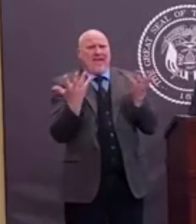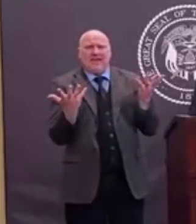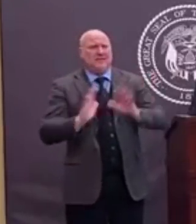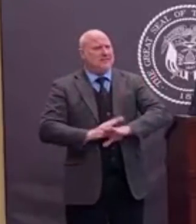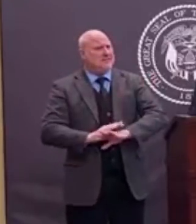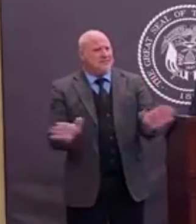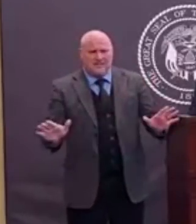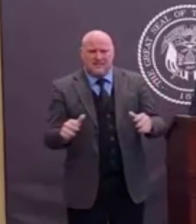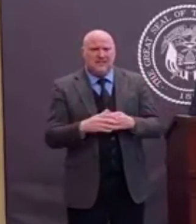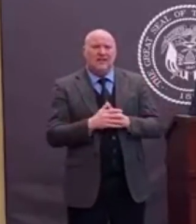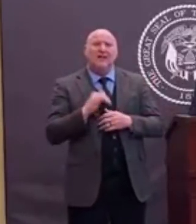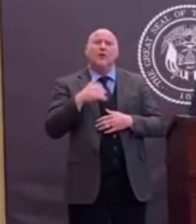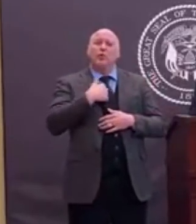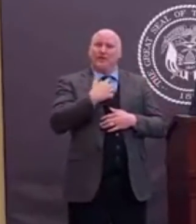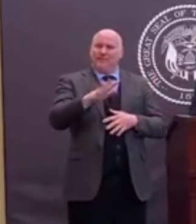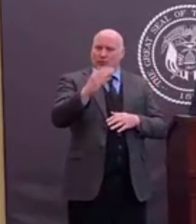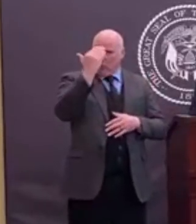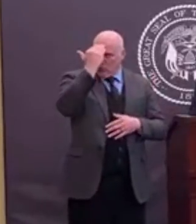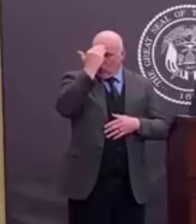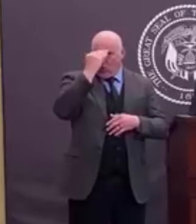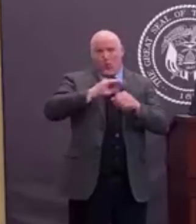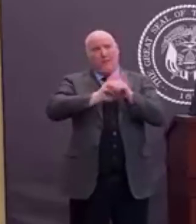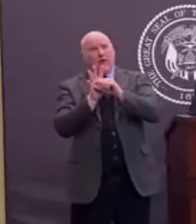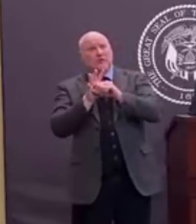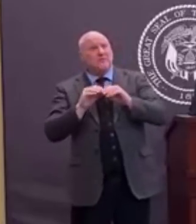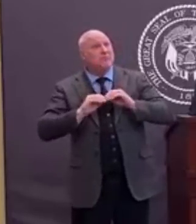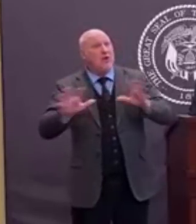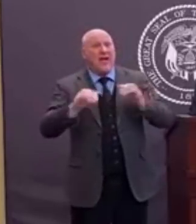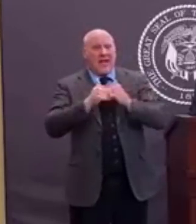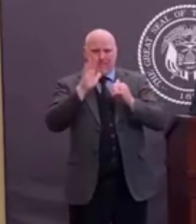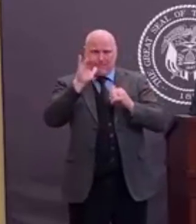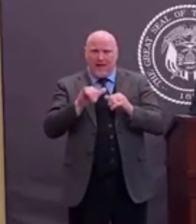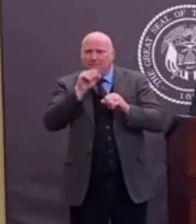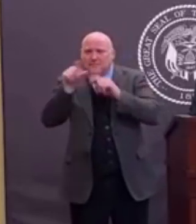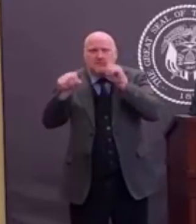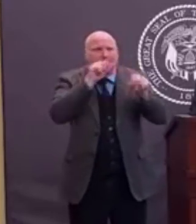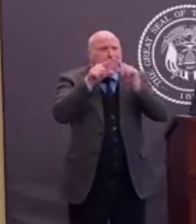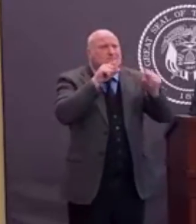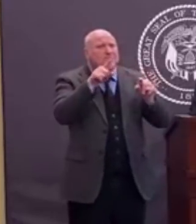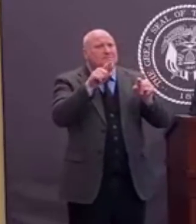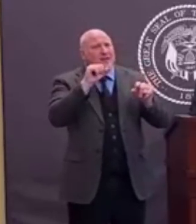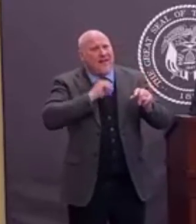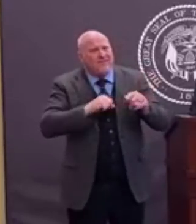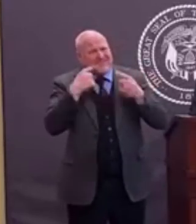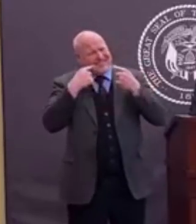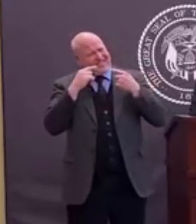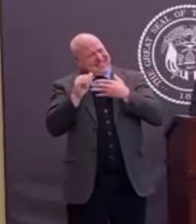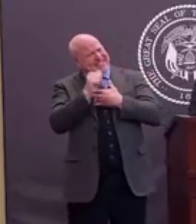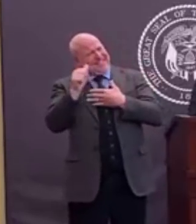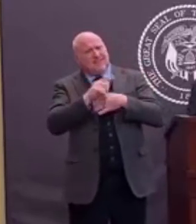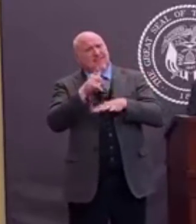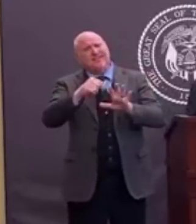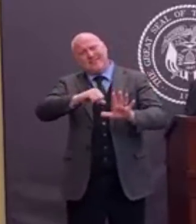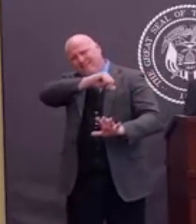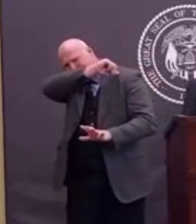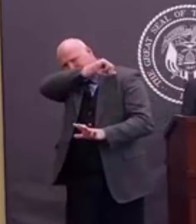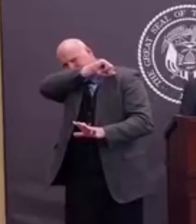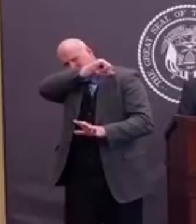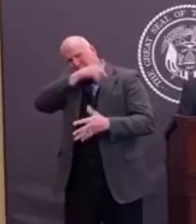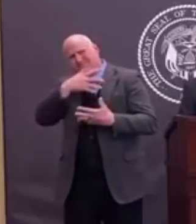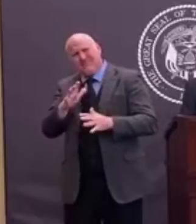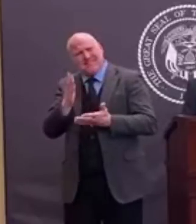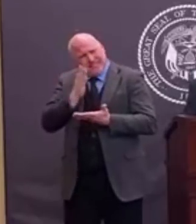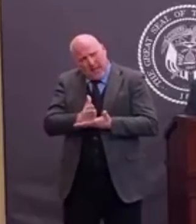in fact, get infected. So covering your coughs and sneezes is very important. We should, at our offices, our